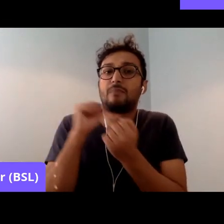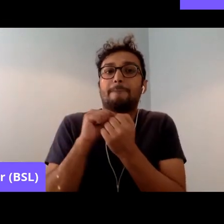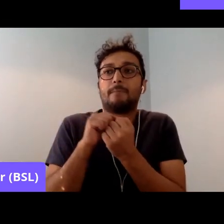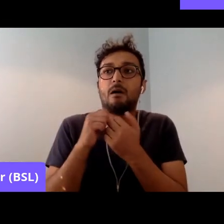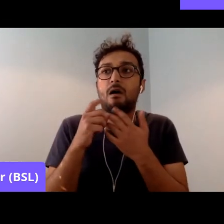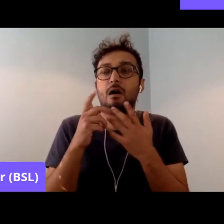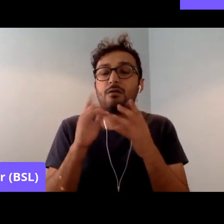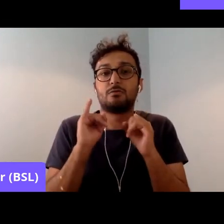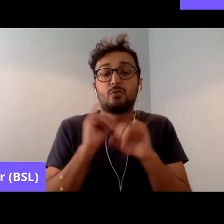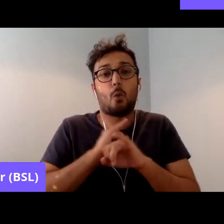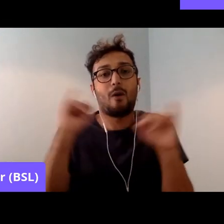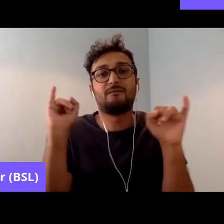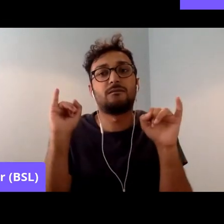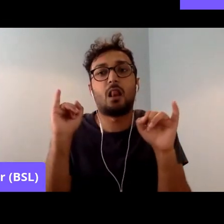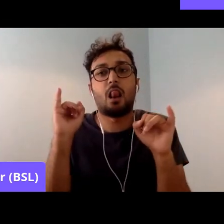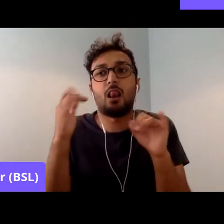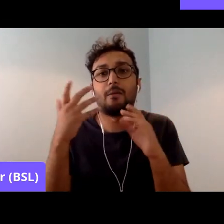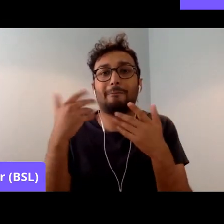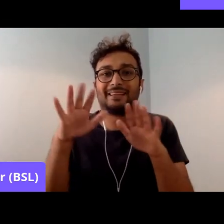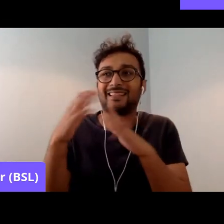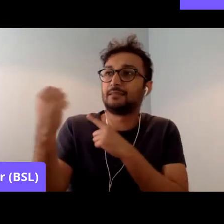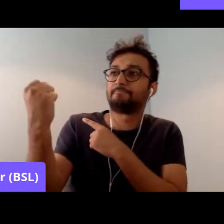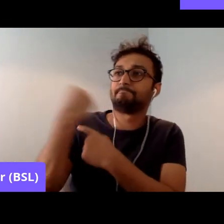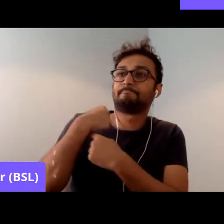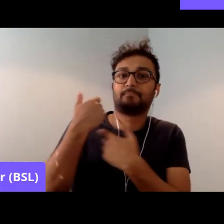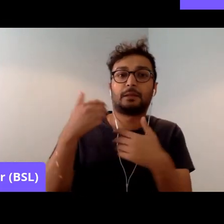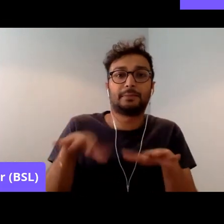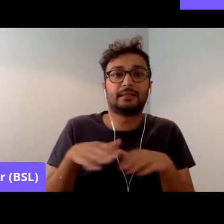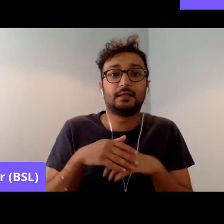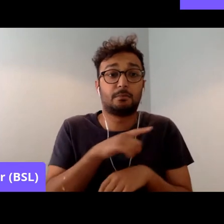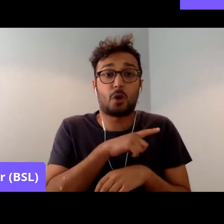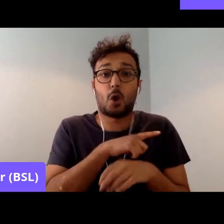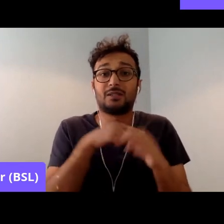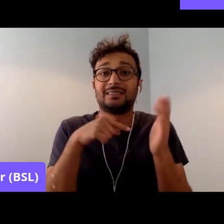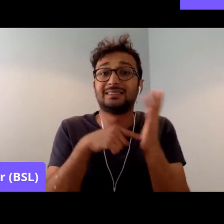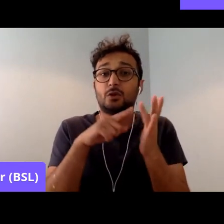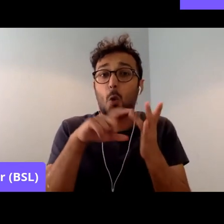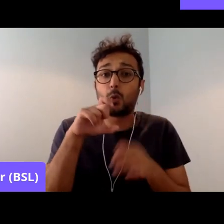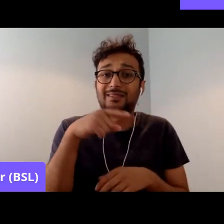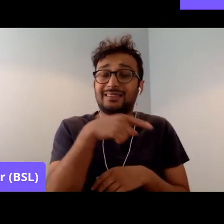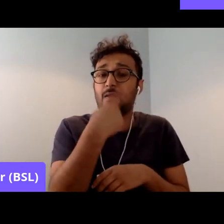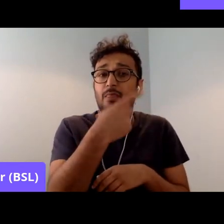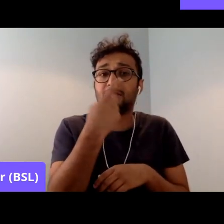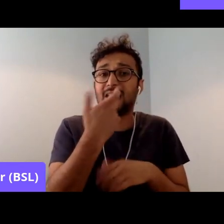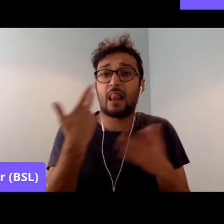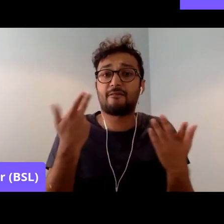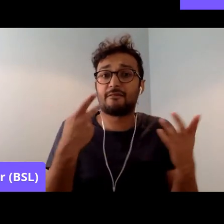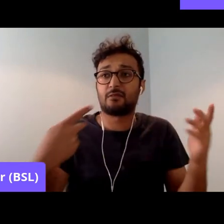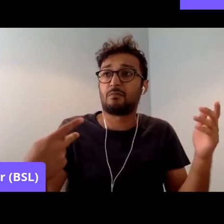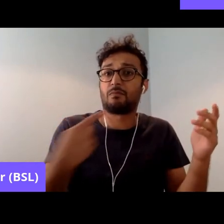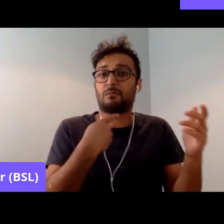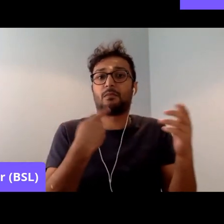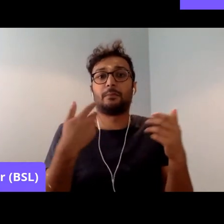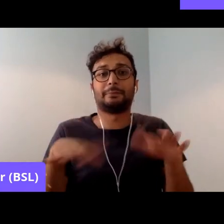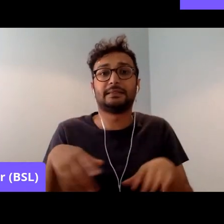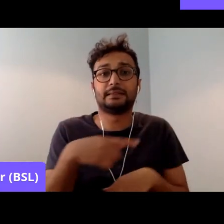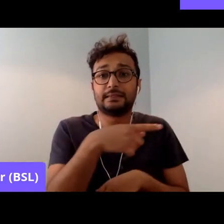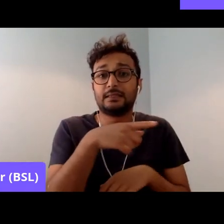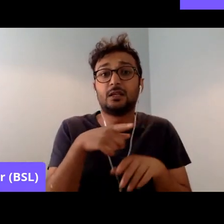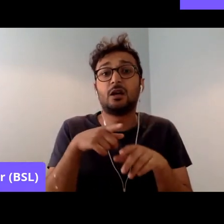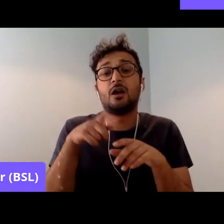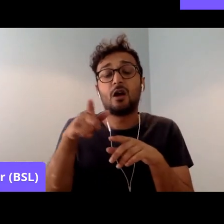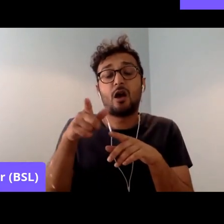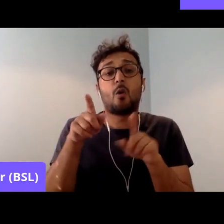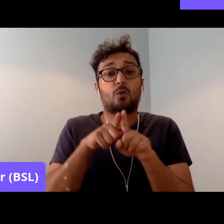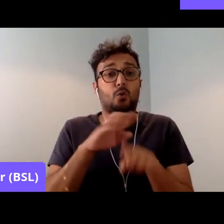was a defeat. was a betrayal by the TUC and the trade union leadership, and also by the